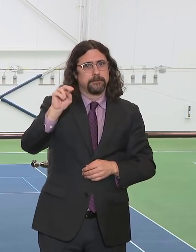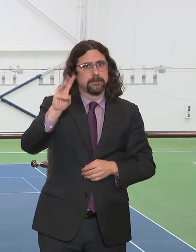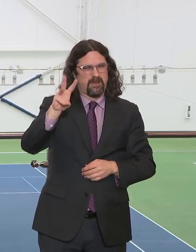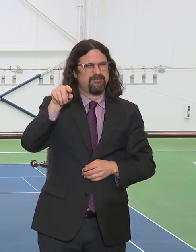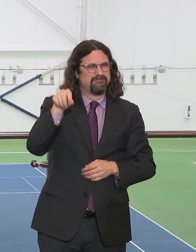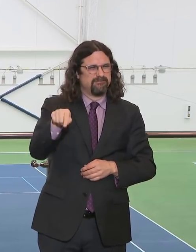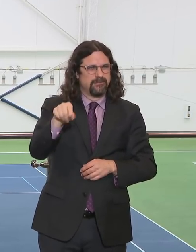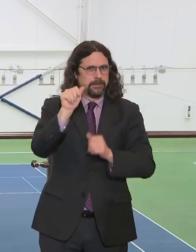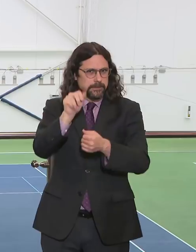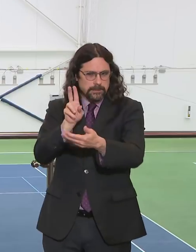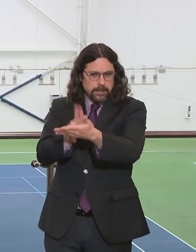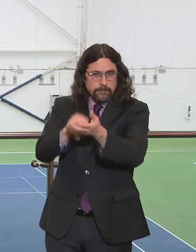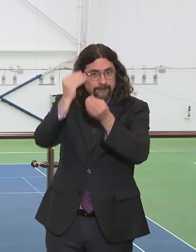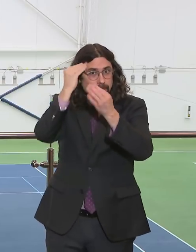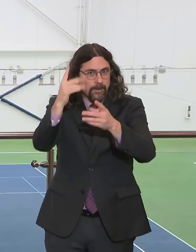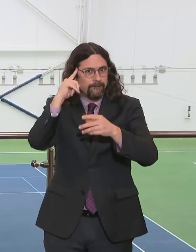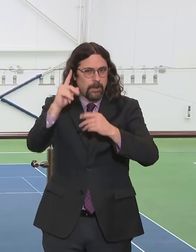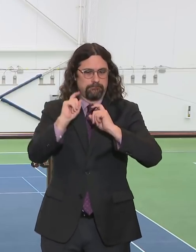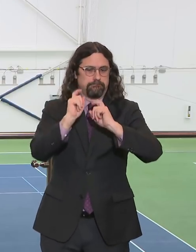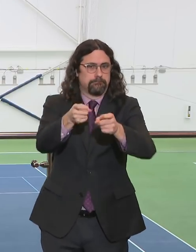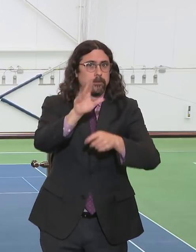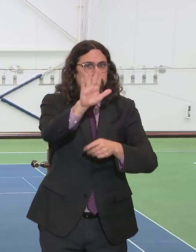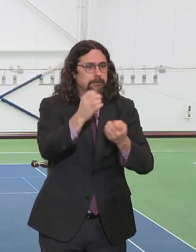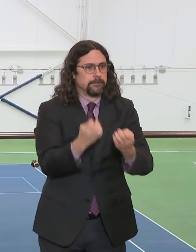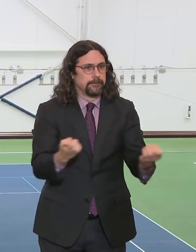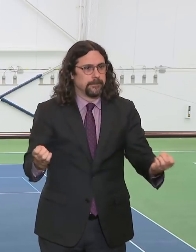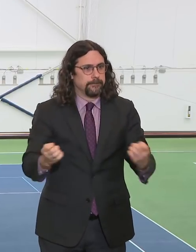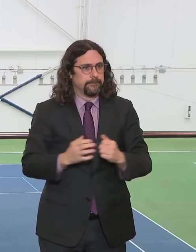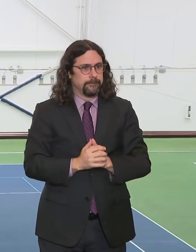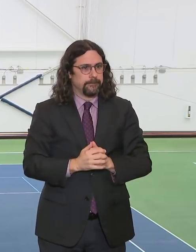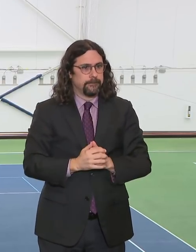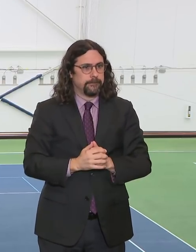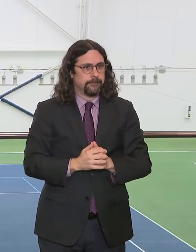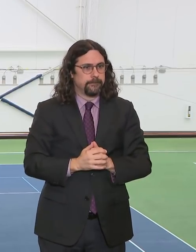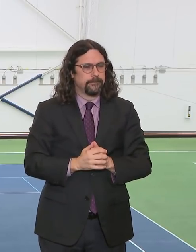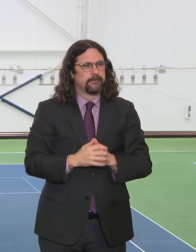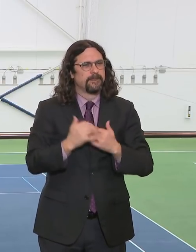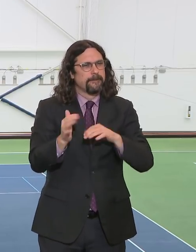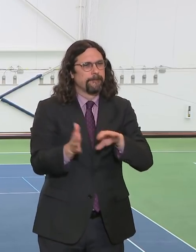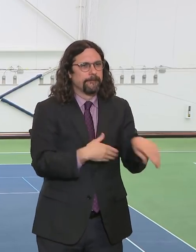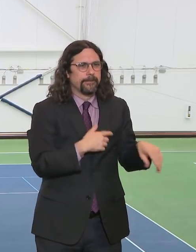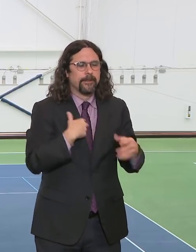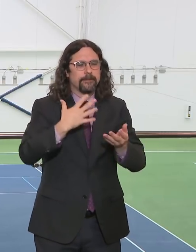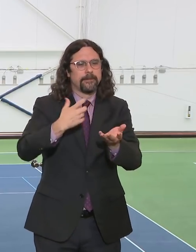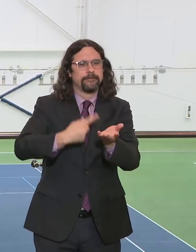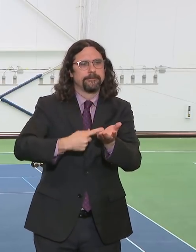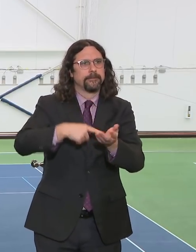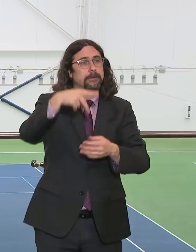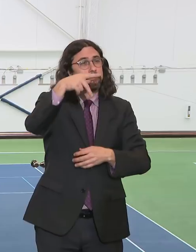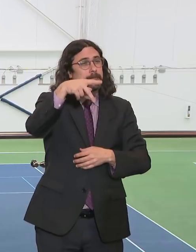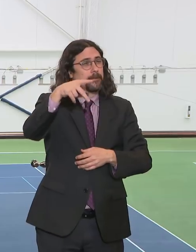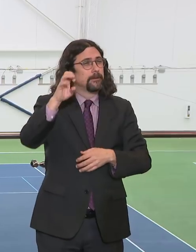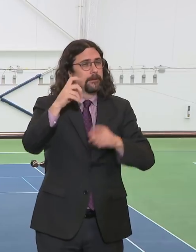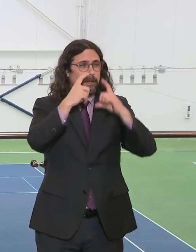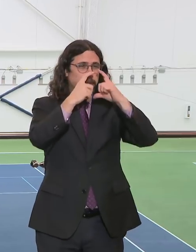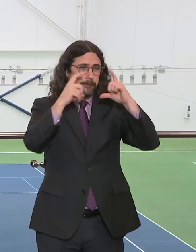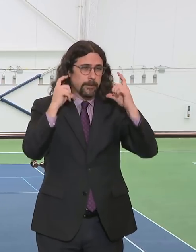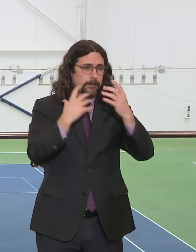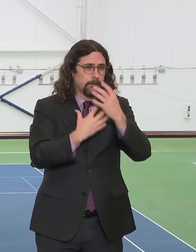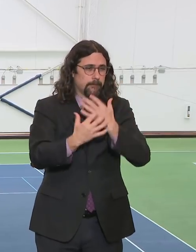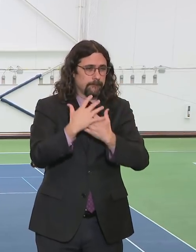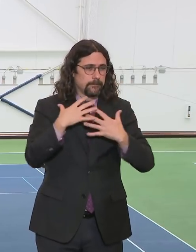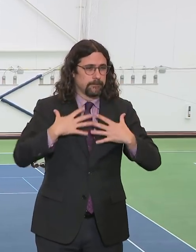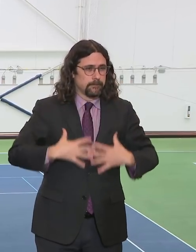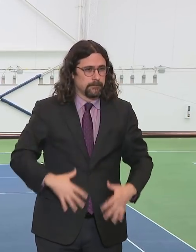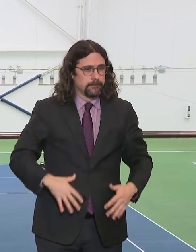And I want to now talk to you about personal protective equipment. This has been such an important topic. There's deep concern all over the city, all over our healthcare